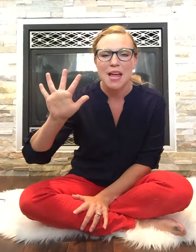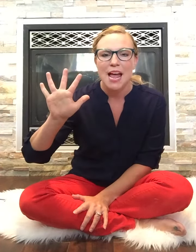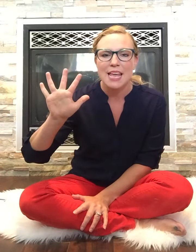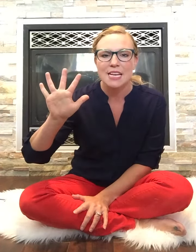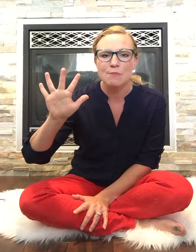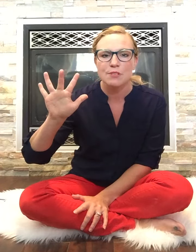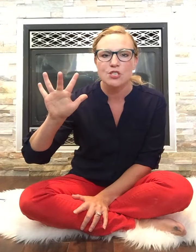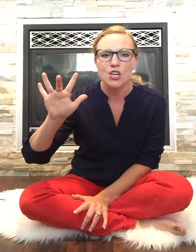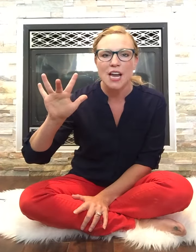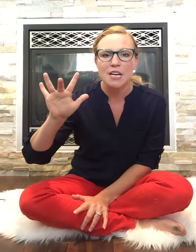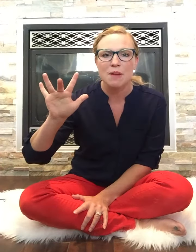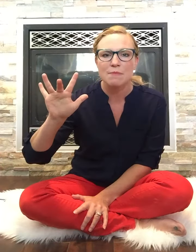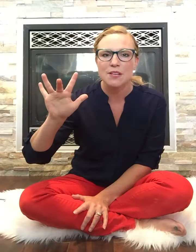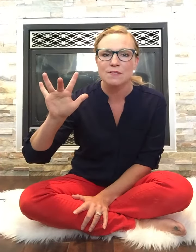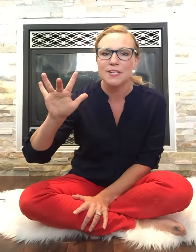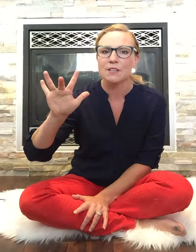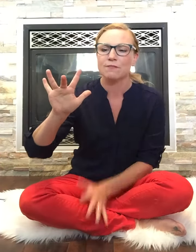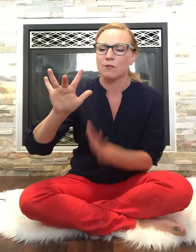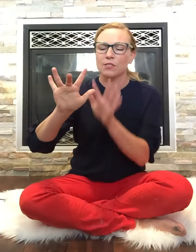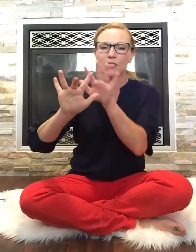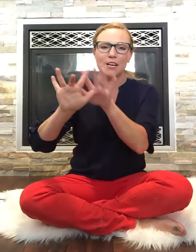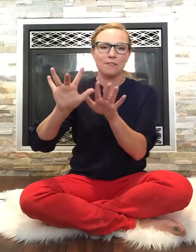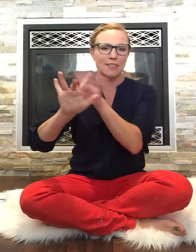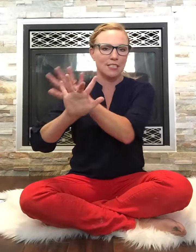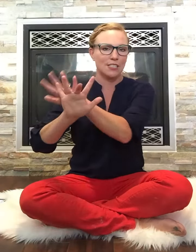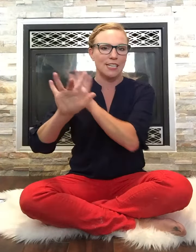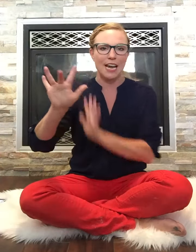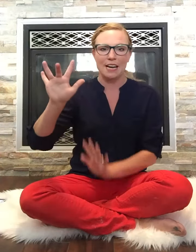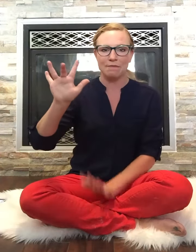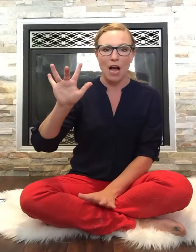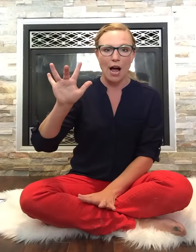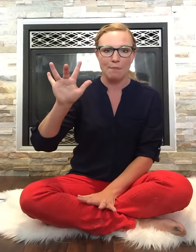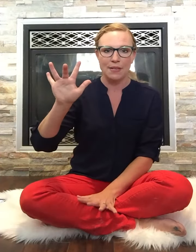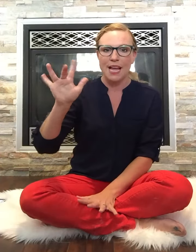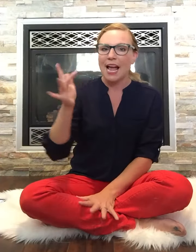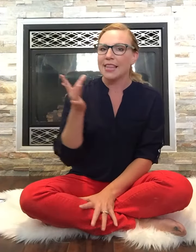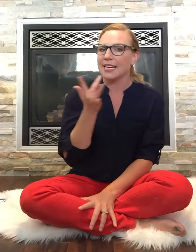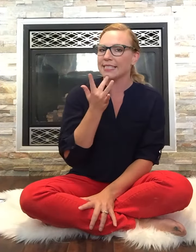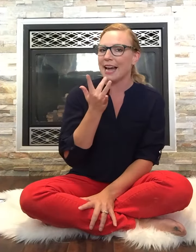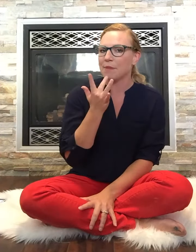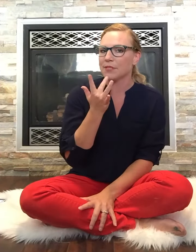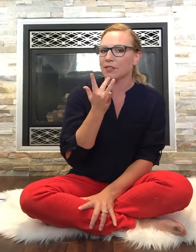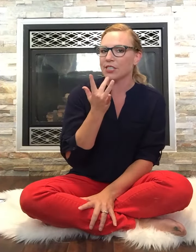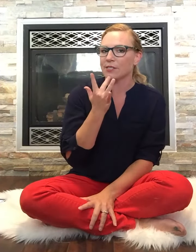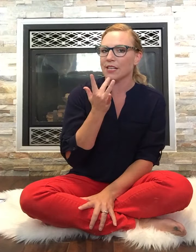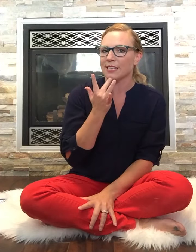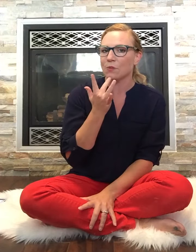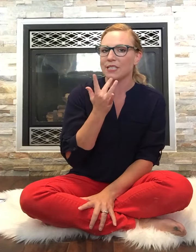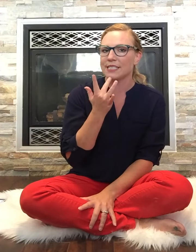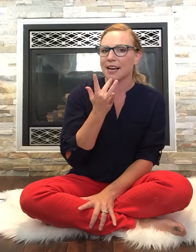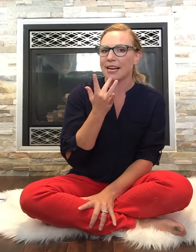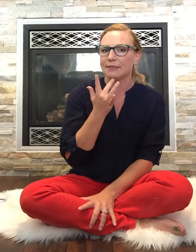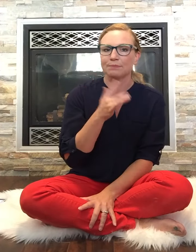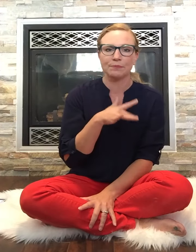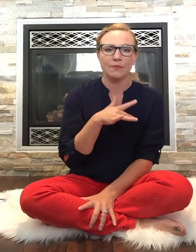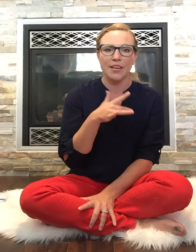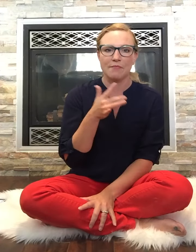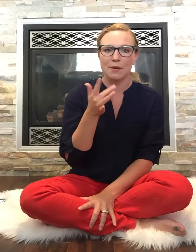and then I'm jutting my middle finger forward so the other finger stay up and then it taps on our chin so that's how we sign favorite